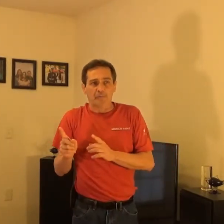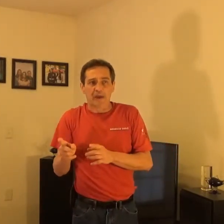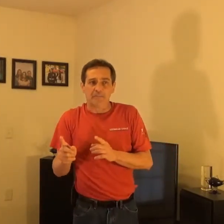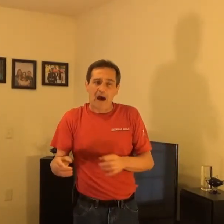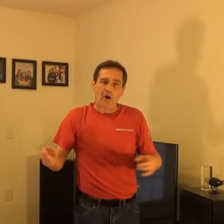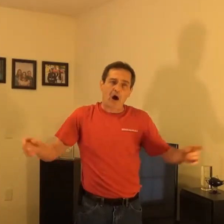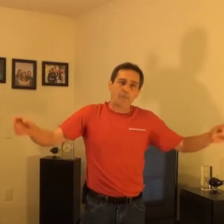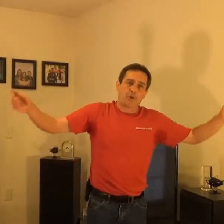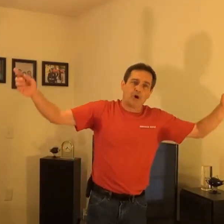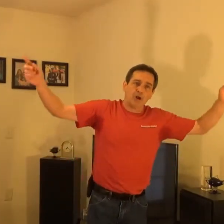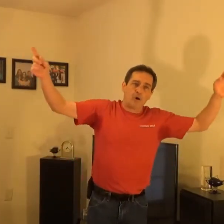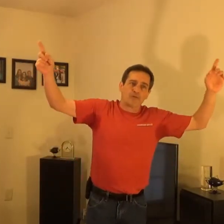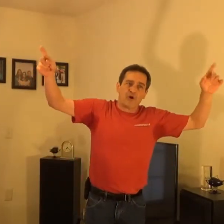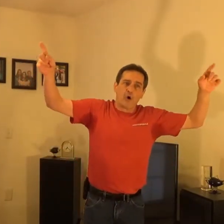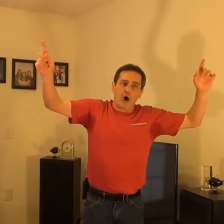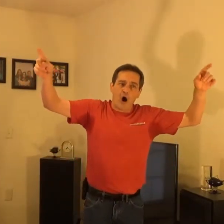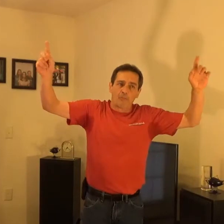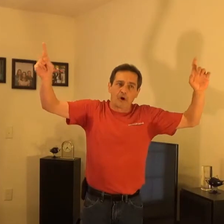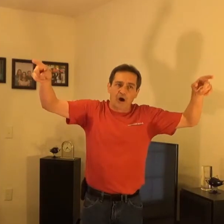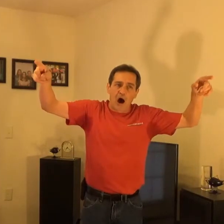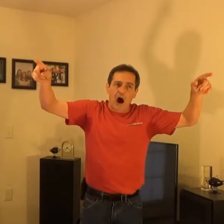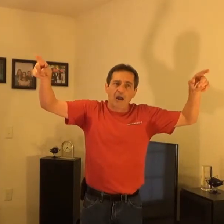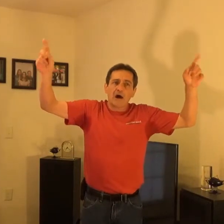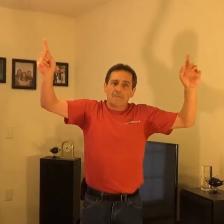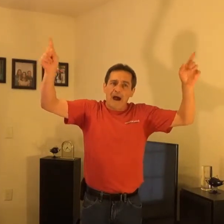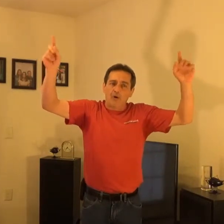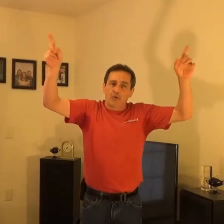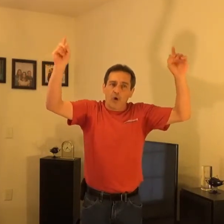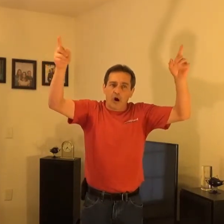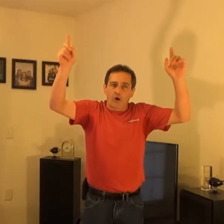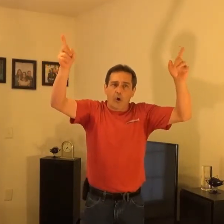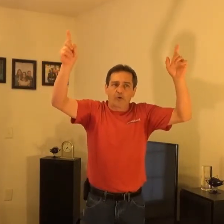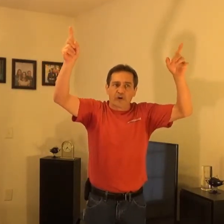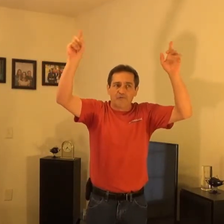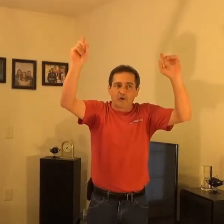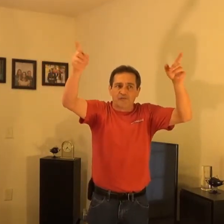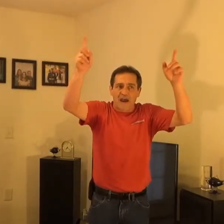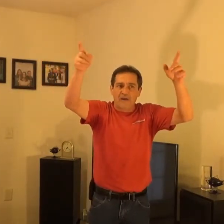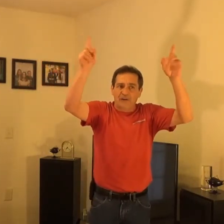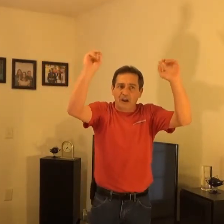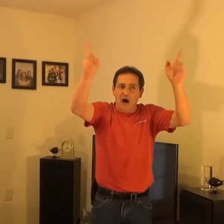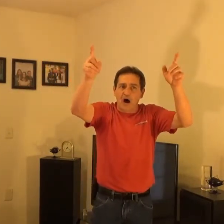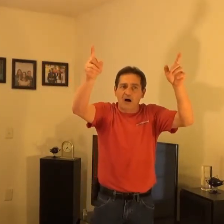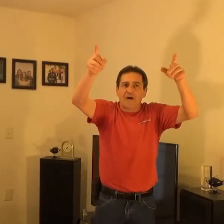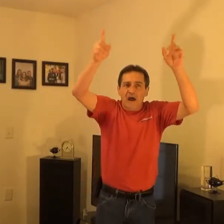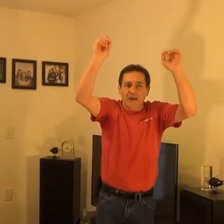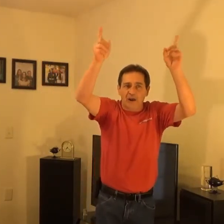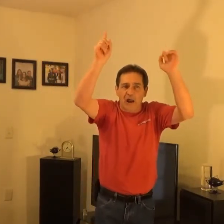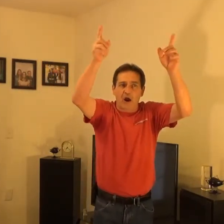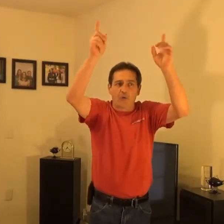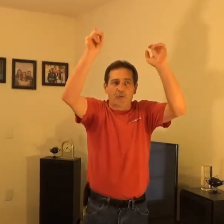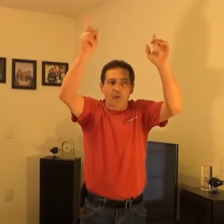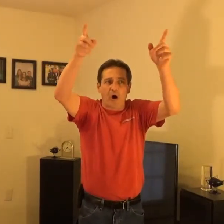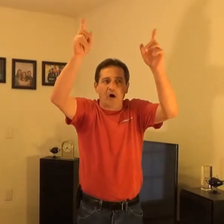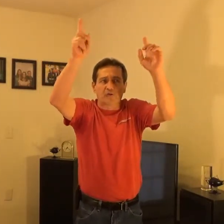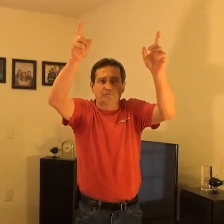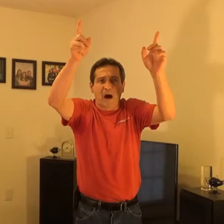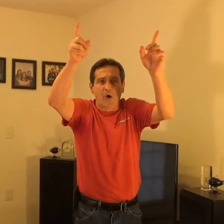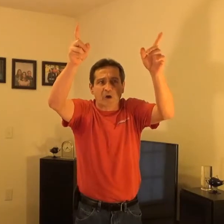me, mount up, putting on the full armor of God, mounting the workhorse of your faith and love, and declaring with words spoken